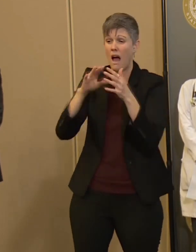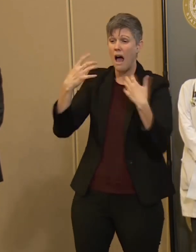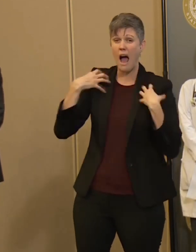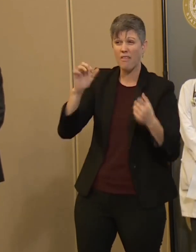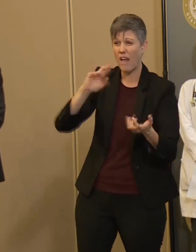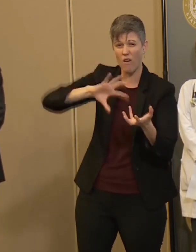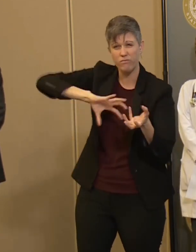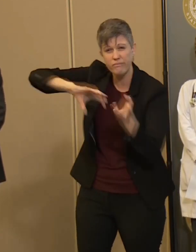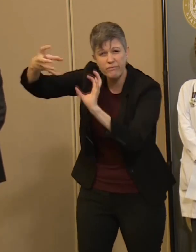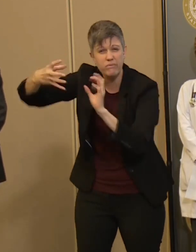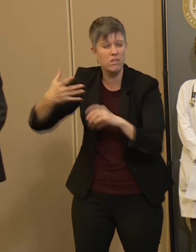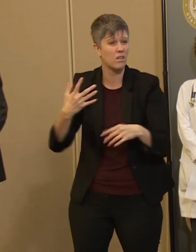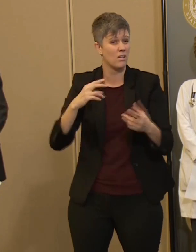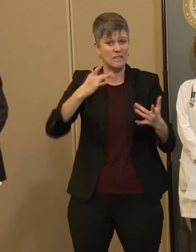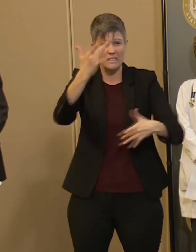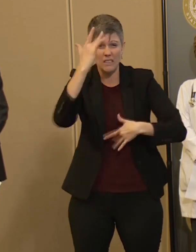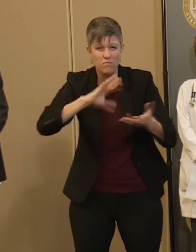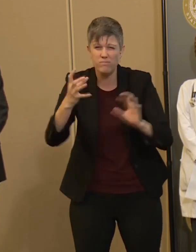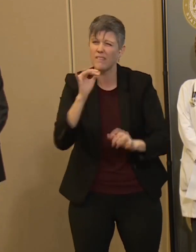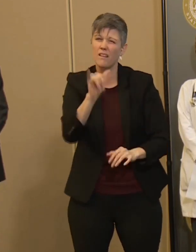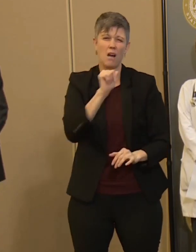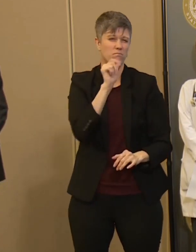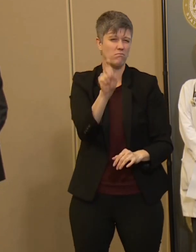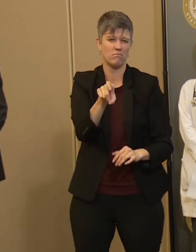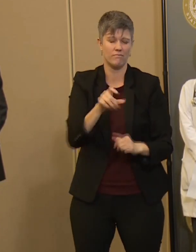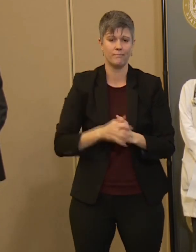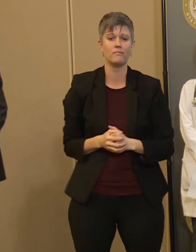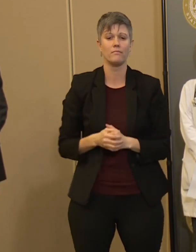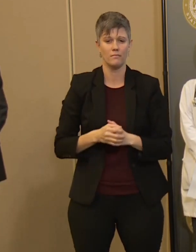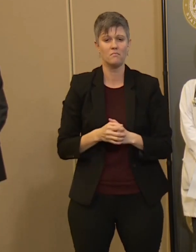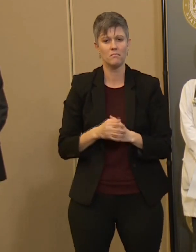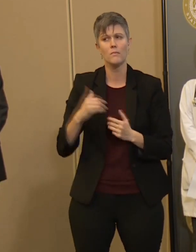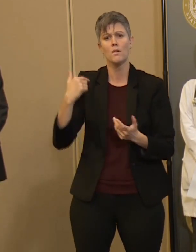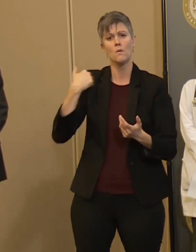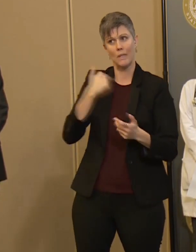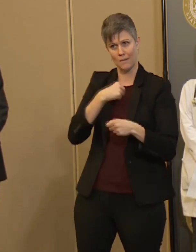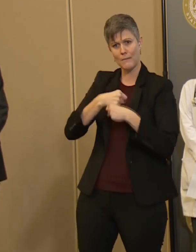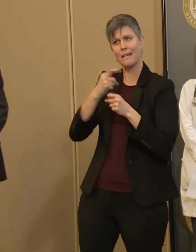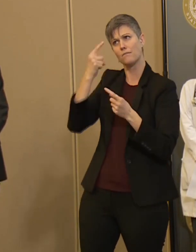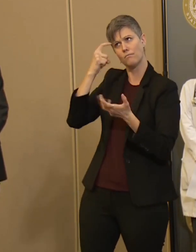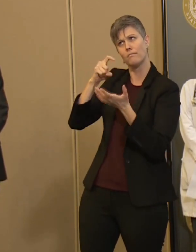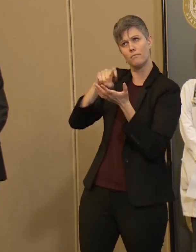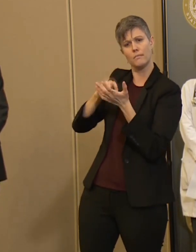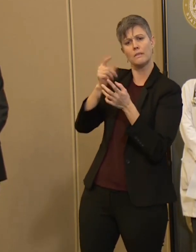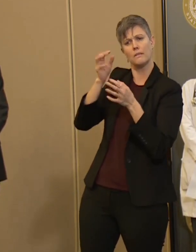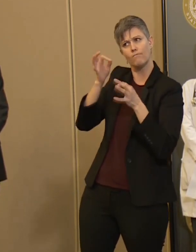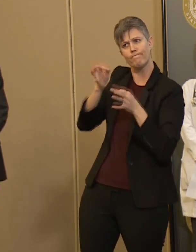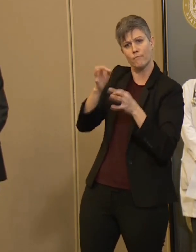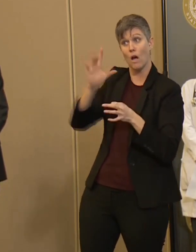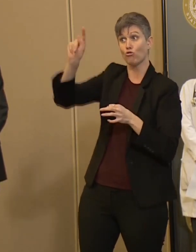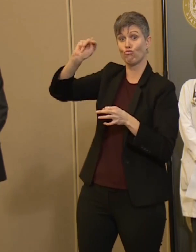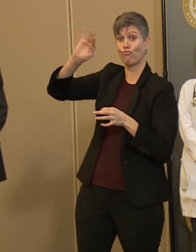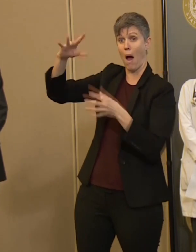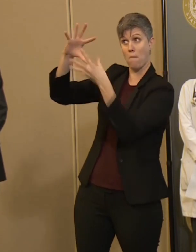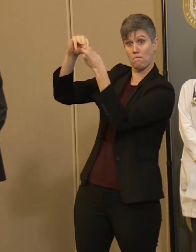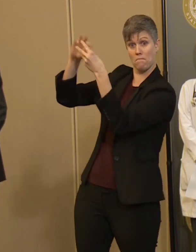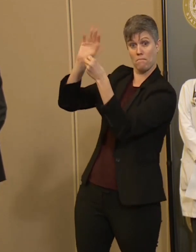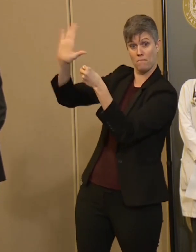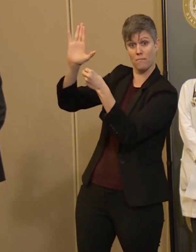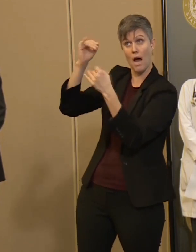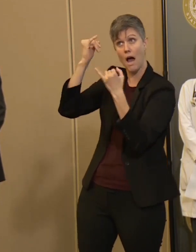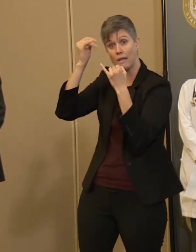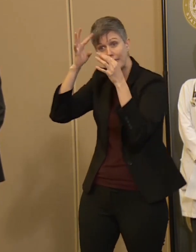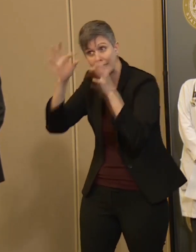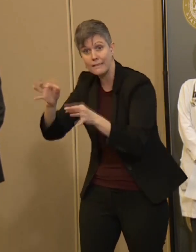it's important to recognize that some good decisions have been made along the way. And I want to recognize President Trump for his early and decisive action to